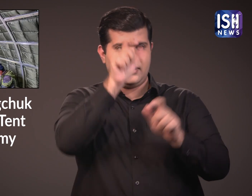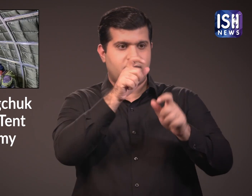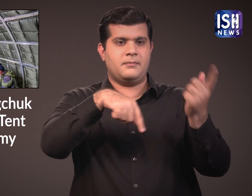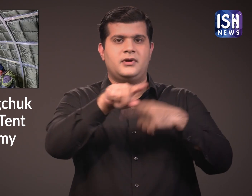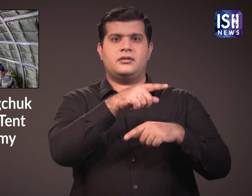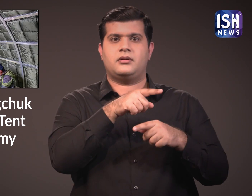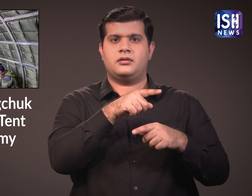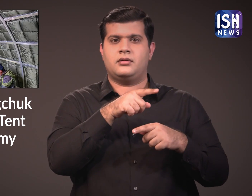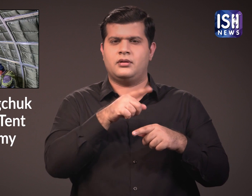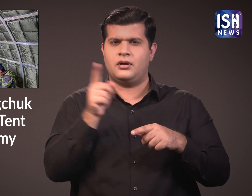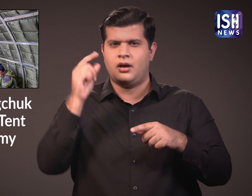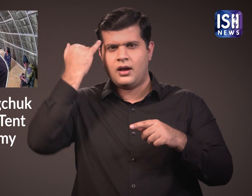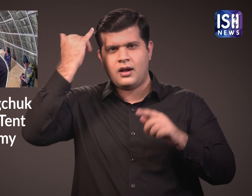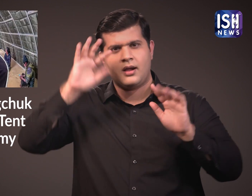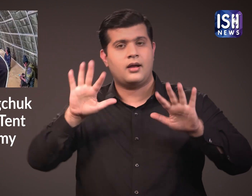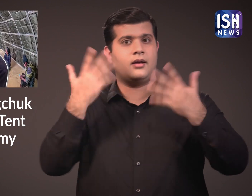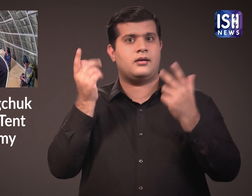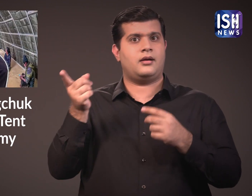and which can be used by the military.